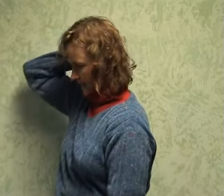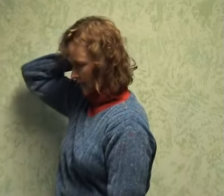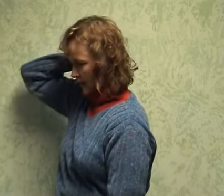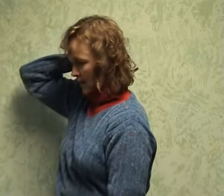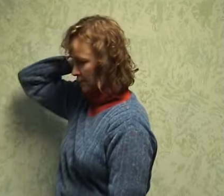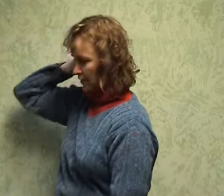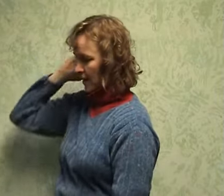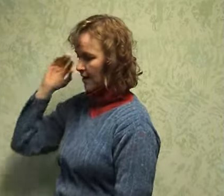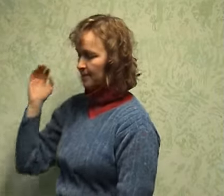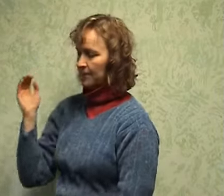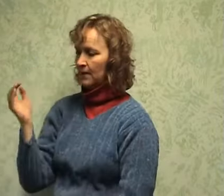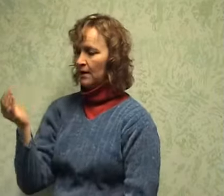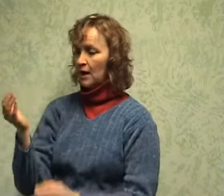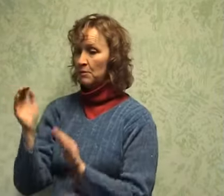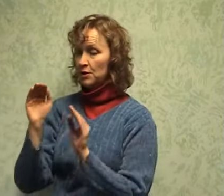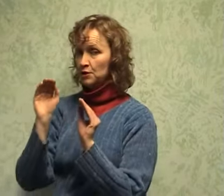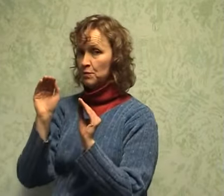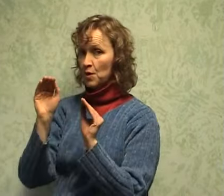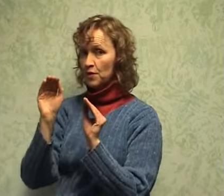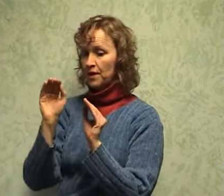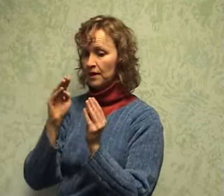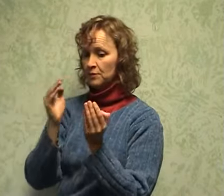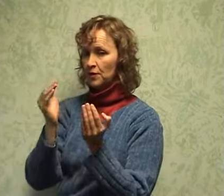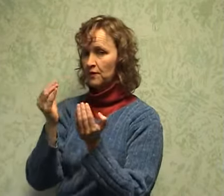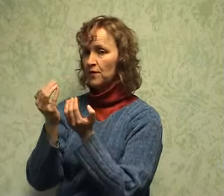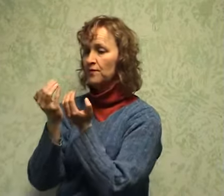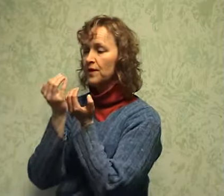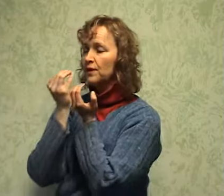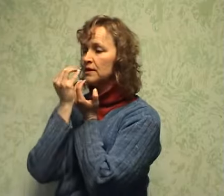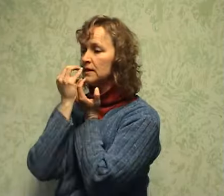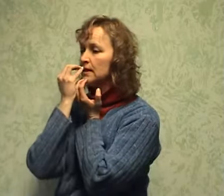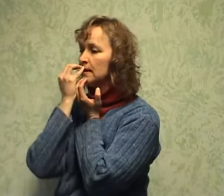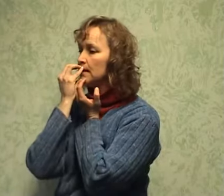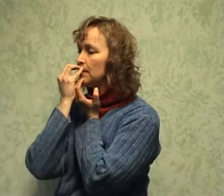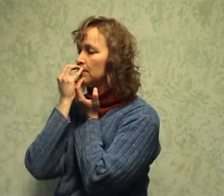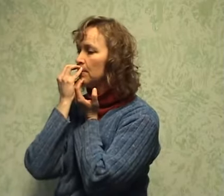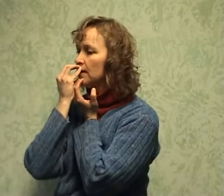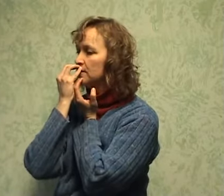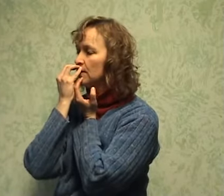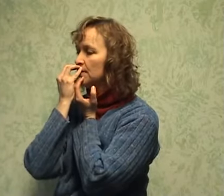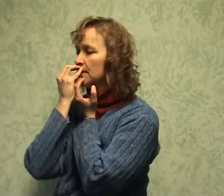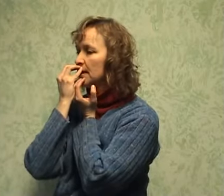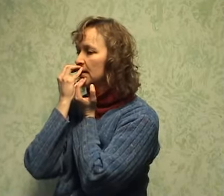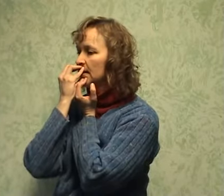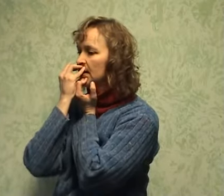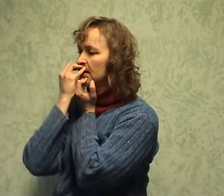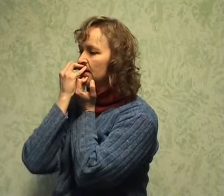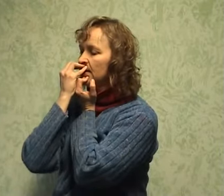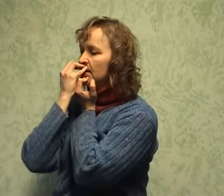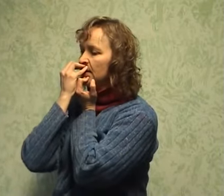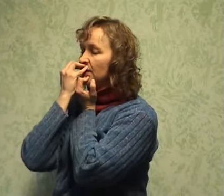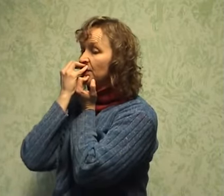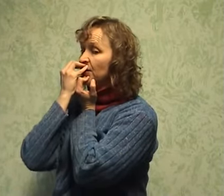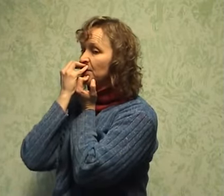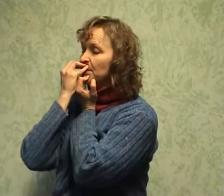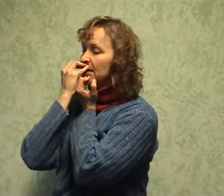After that, I'm going to use both hands with all four fingers, and again, I'm going to press while I'm inhaling, firmly.